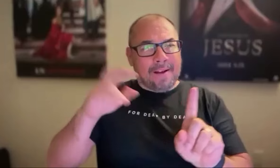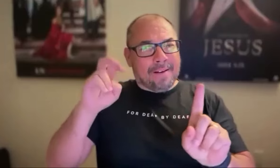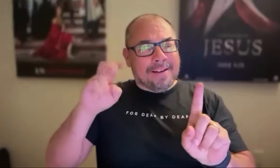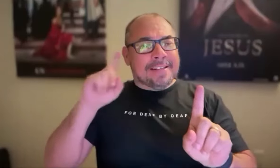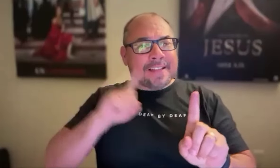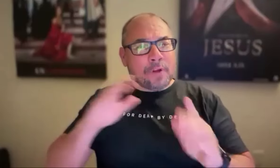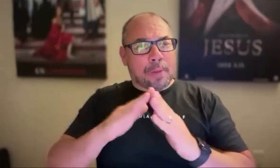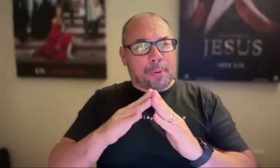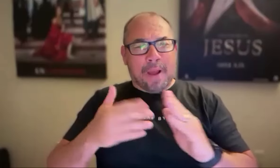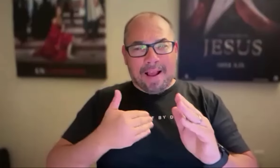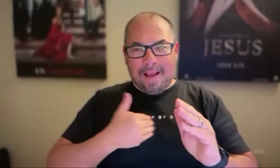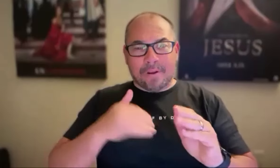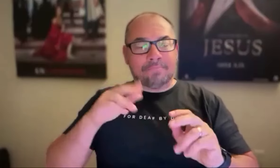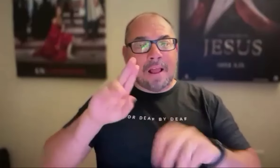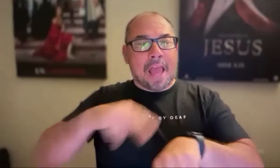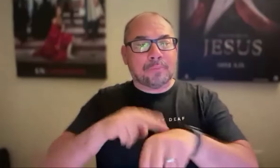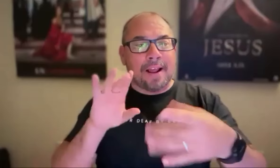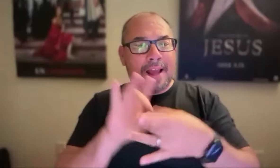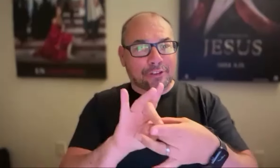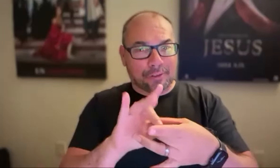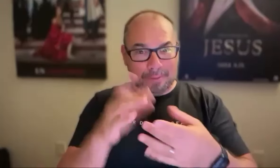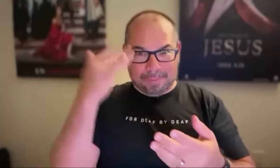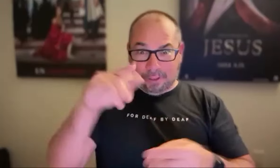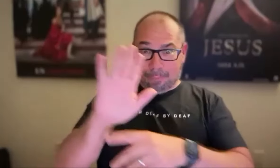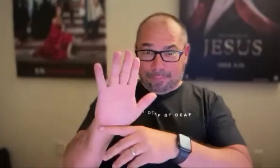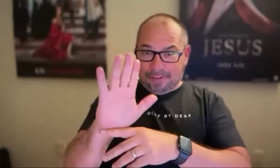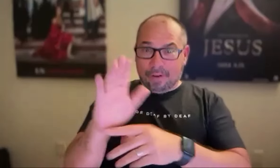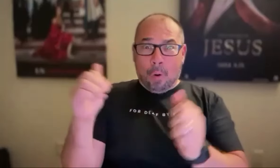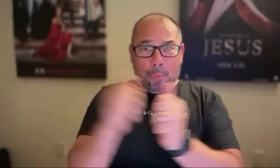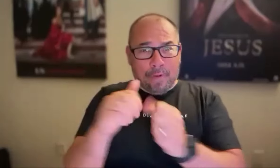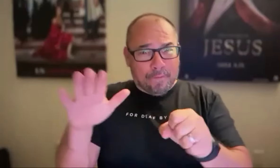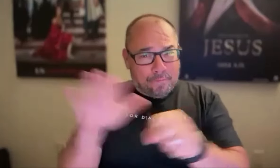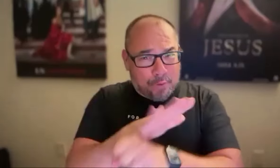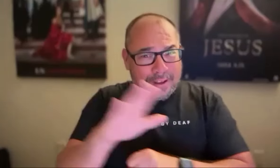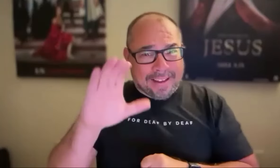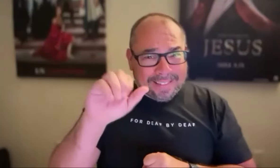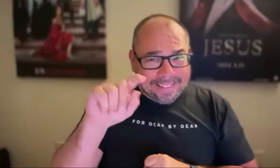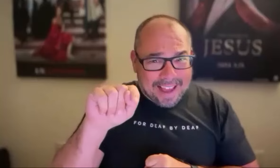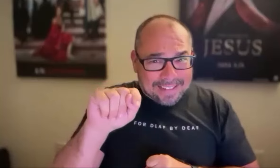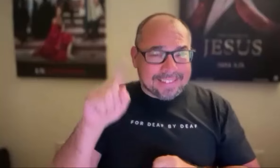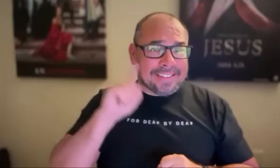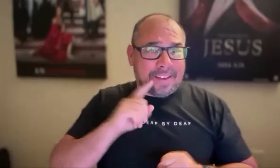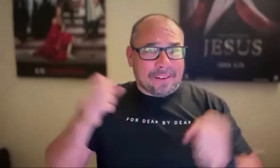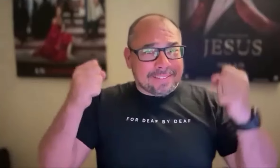for the deaf community to have this movie with which they can have a natural connection.